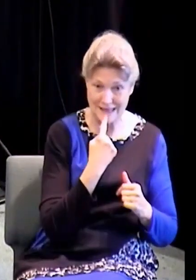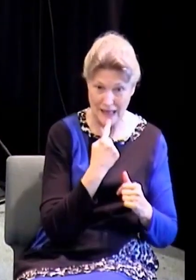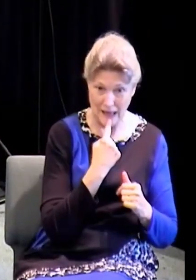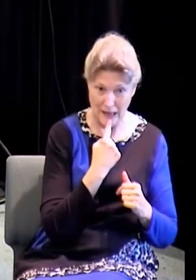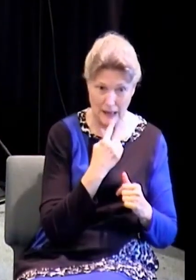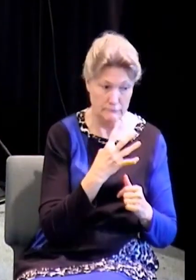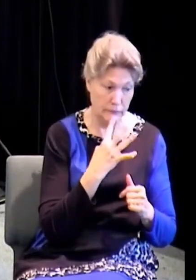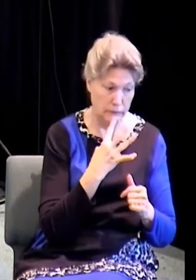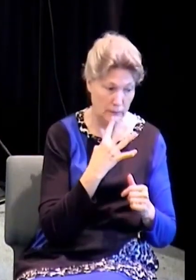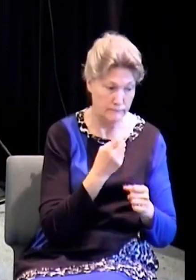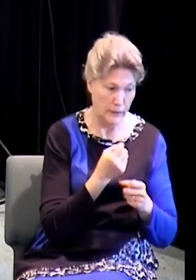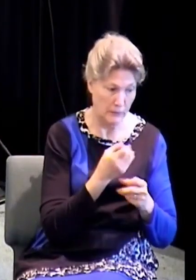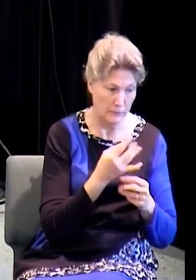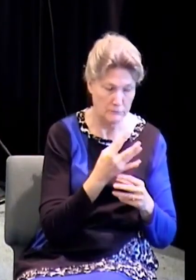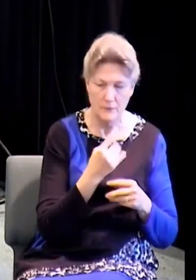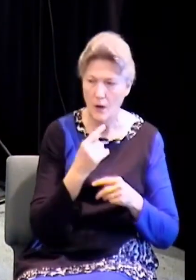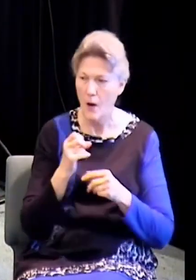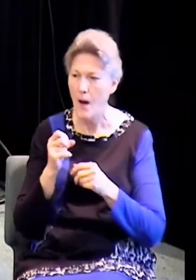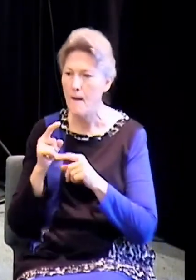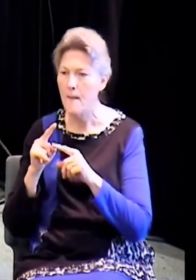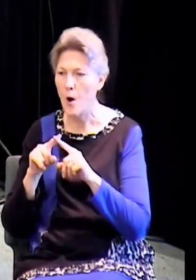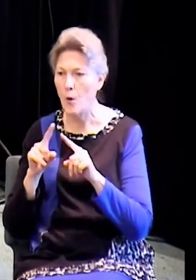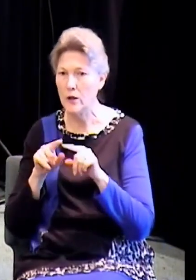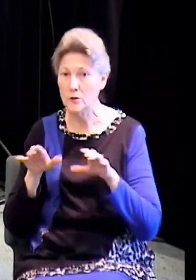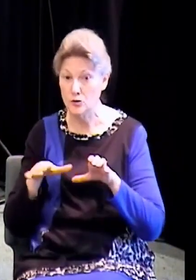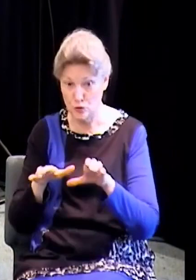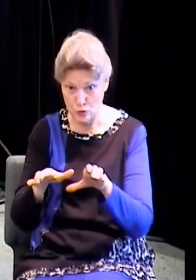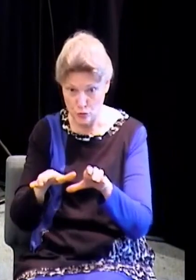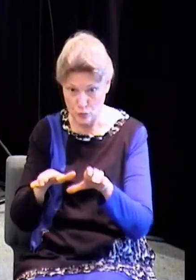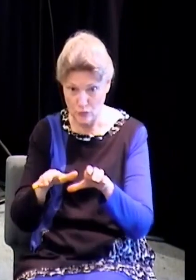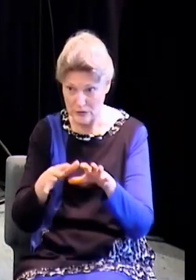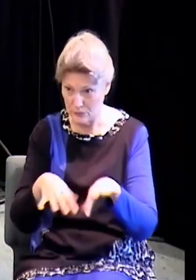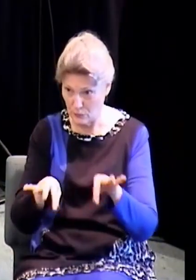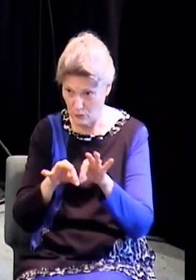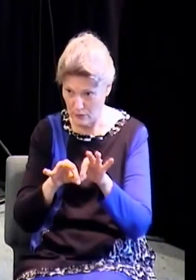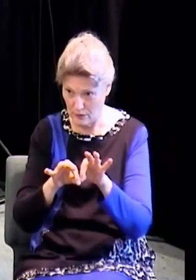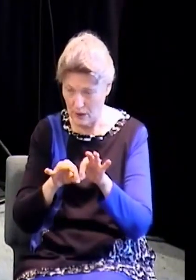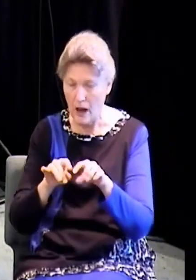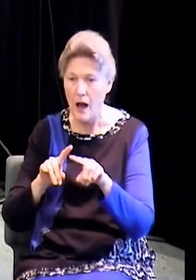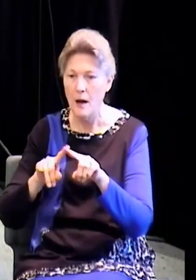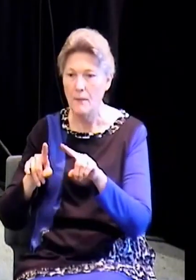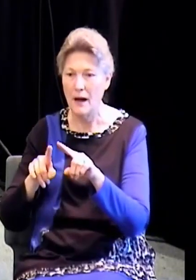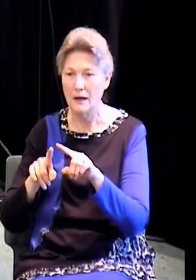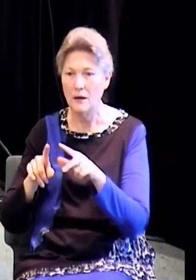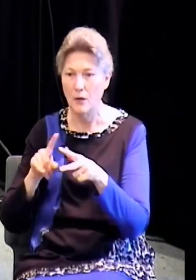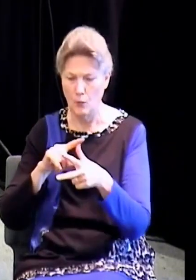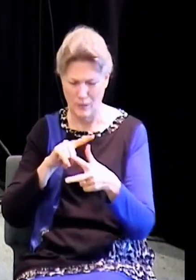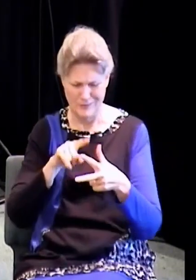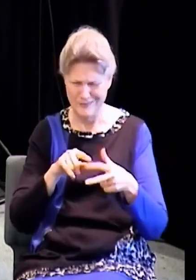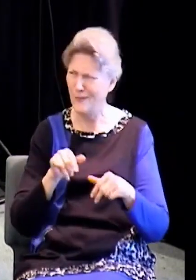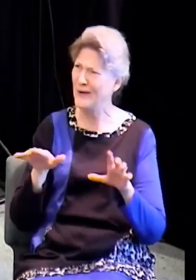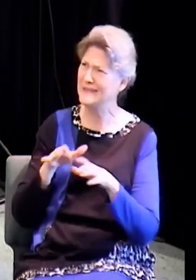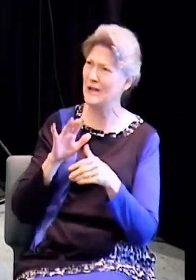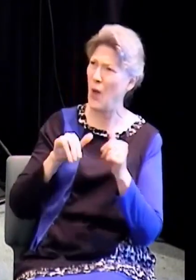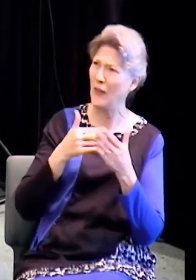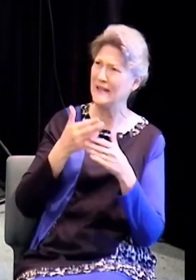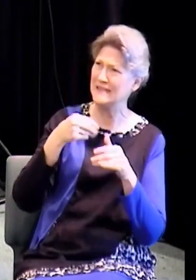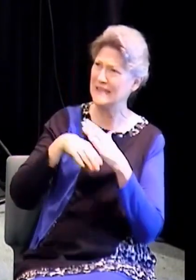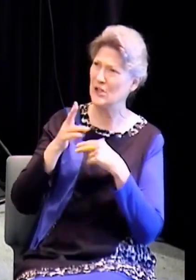doesn't matter or what you do that matters. They said, we did all of these things in your name and he said, then